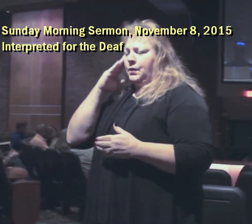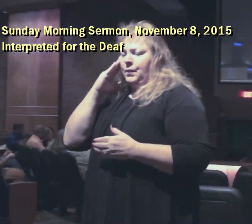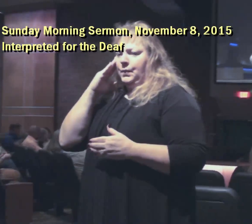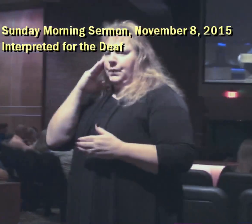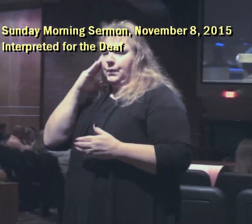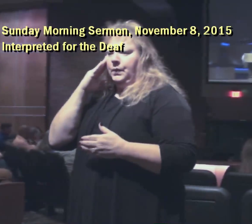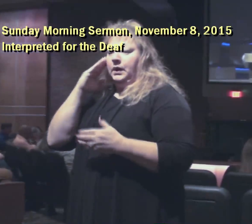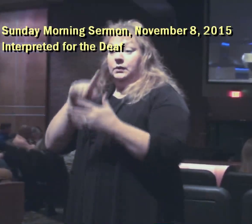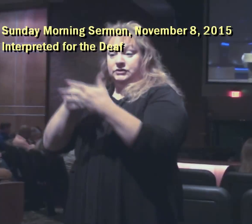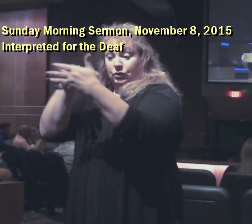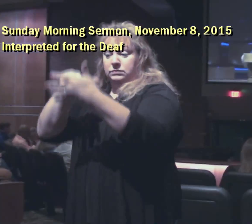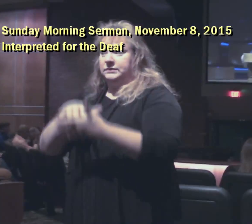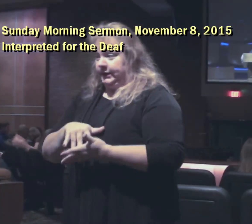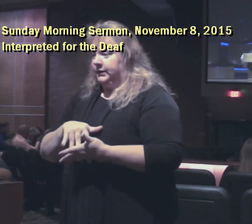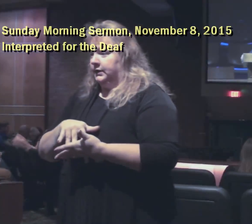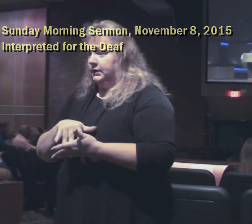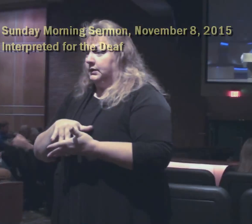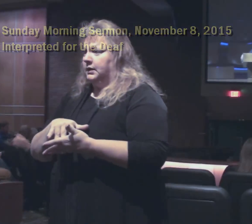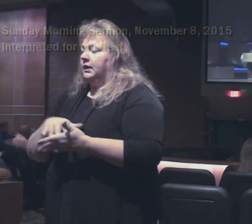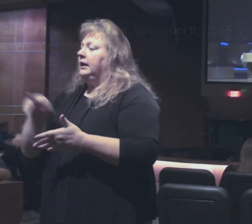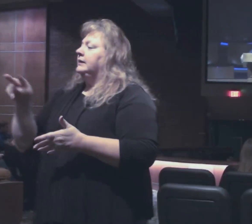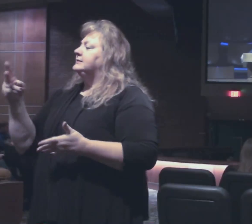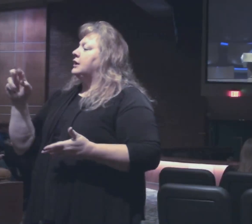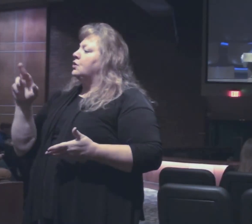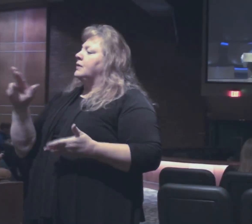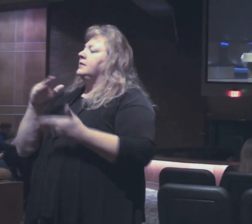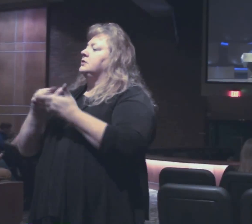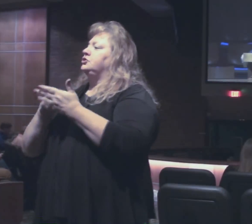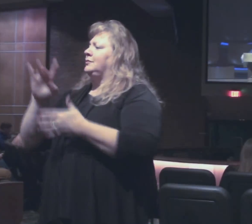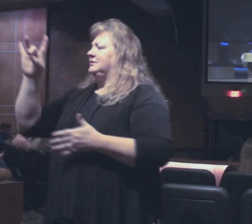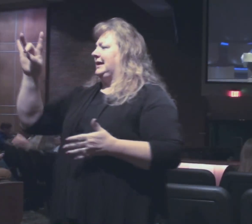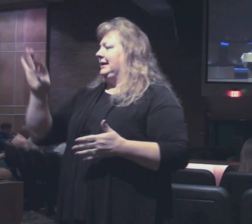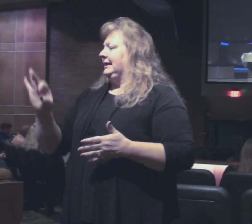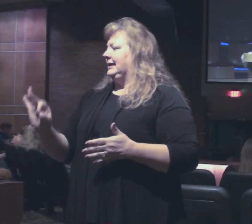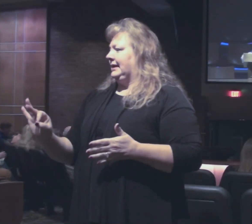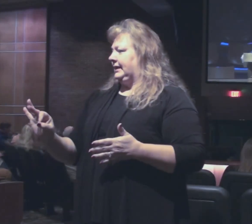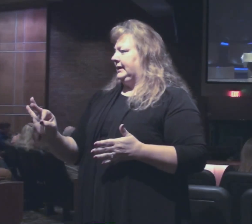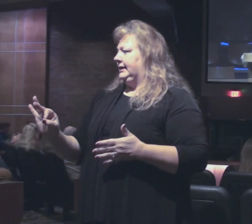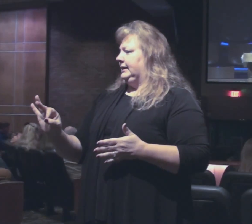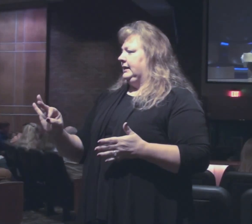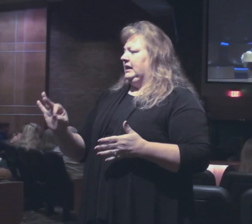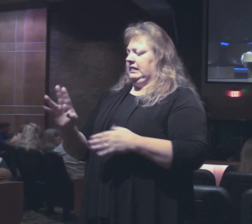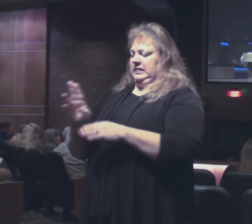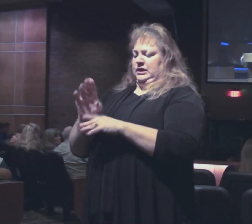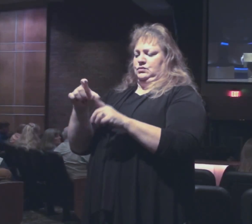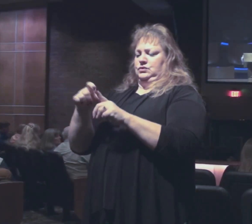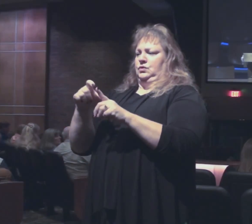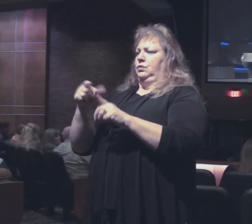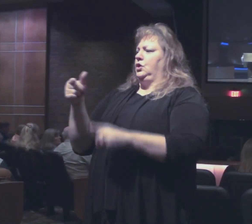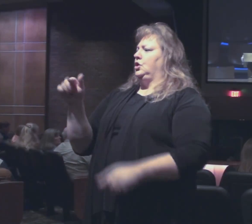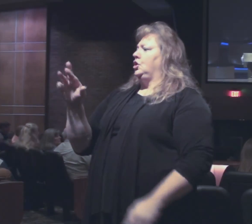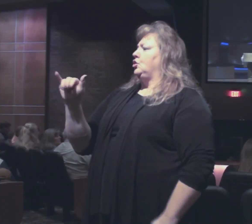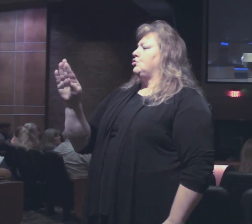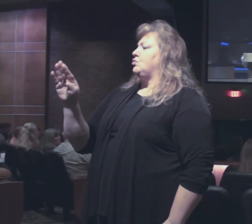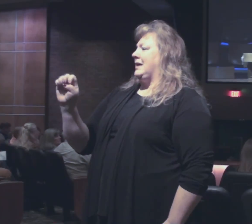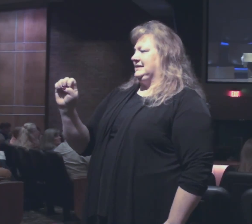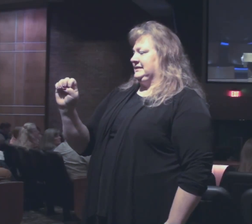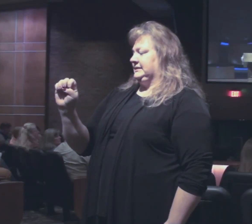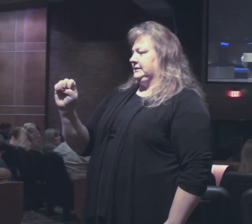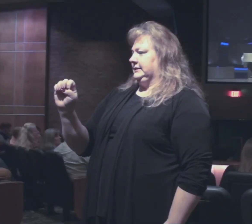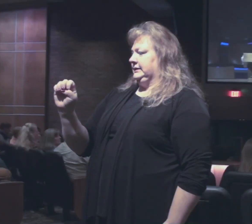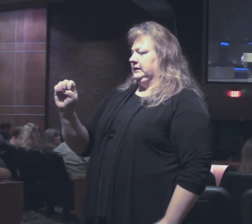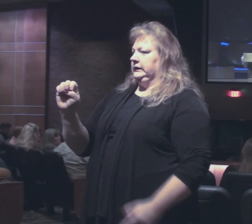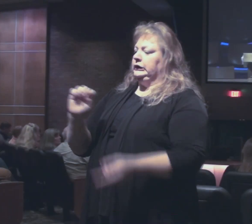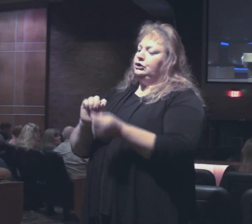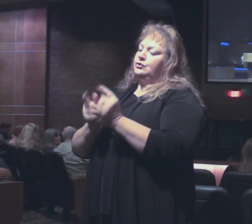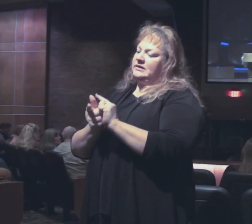began our study that 2 Corinthians chapters 8 and 9 use the word grace, translated